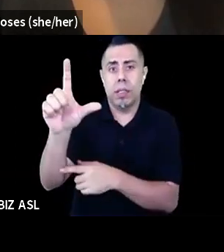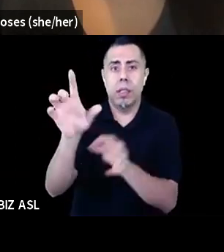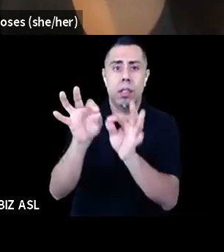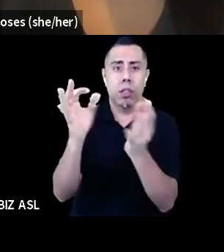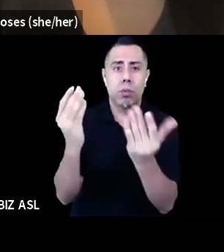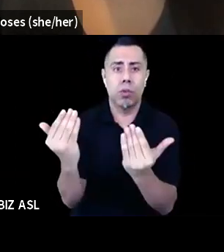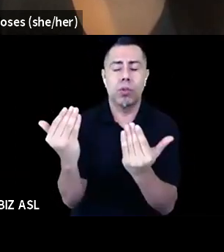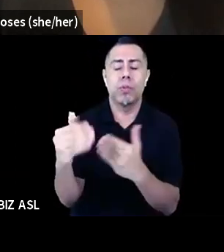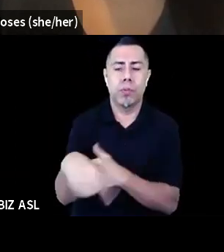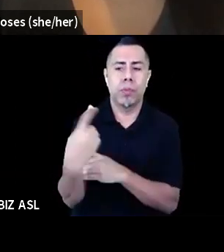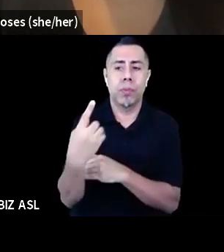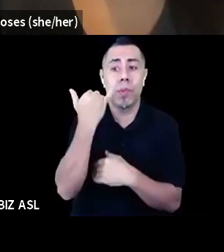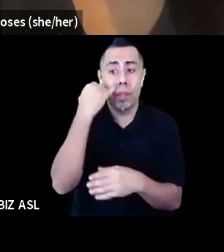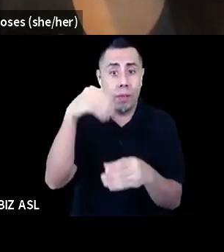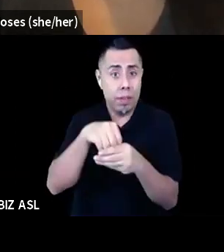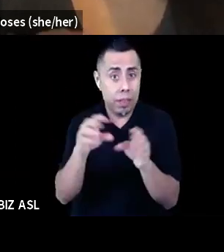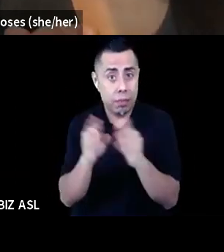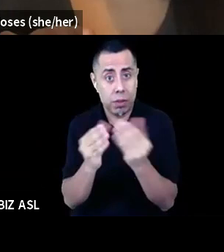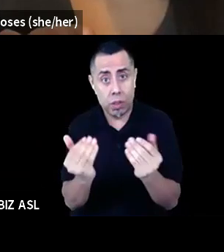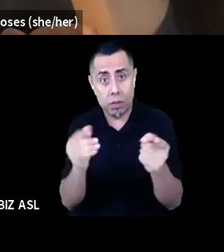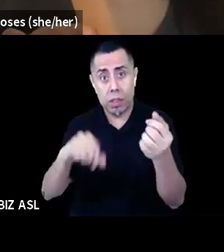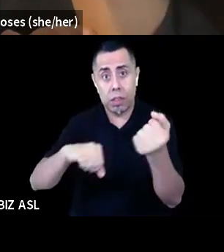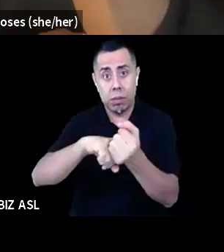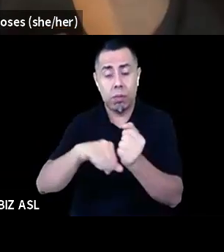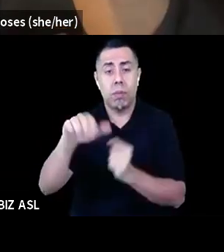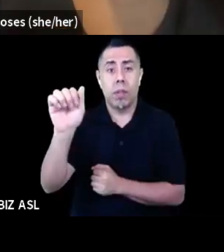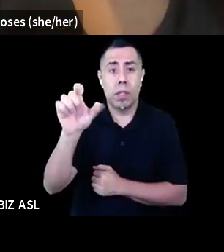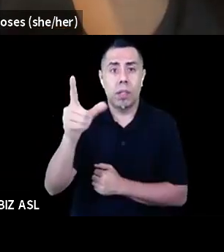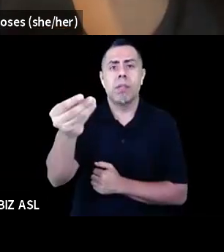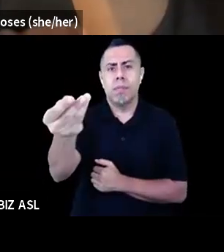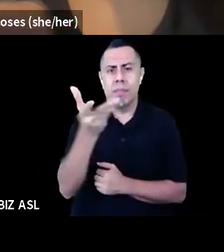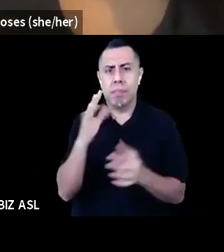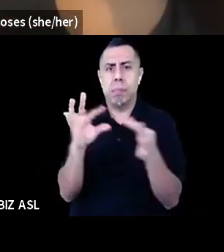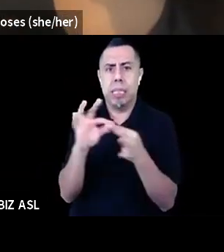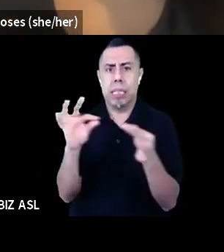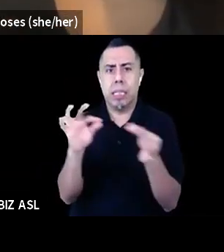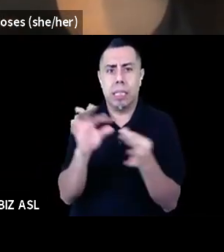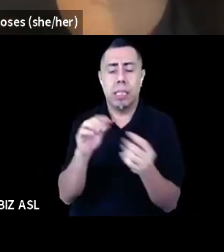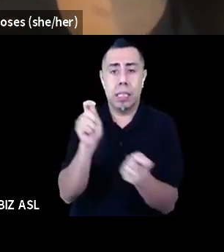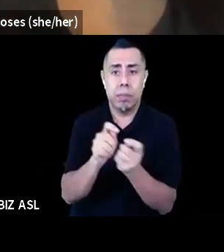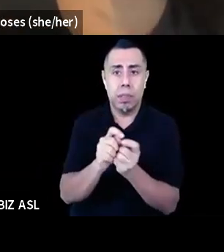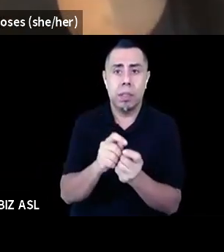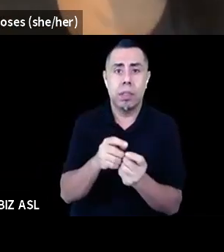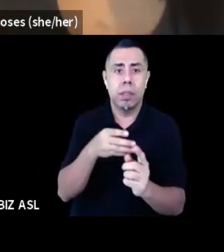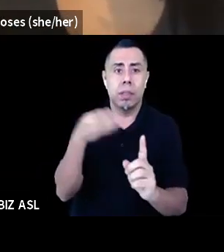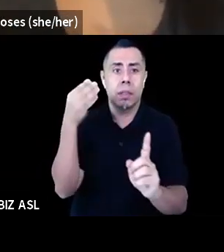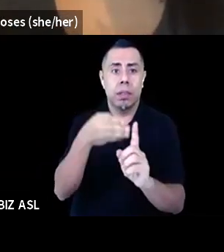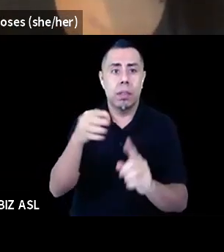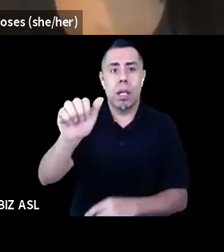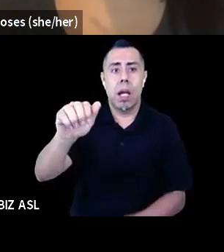Zoom call and need that support, please message us, specifically Annalisa in the chat, just so that if we do